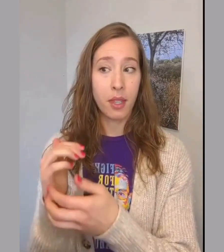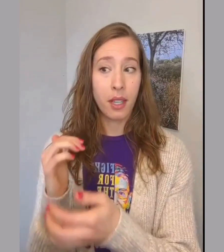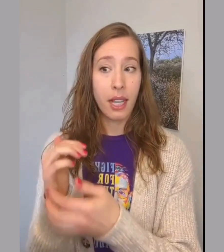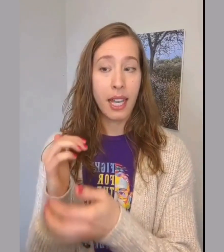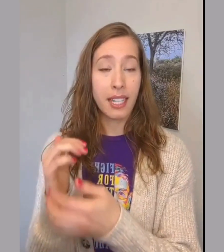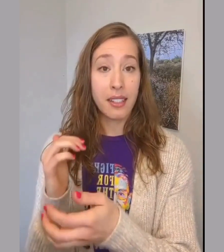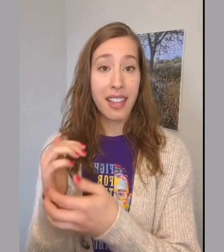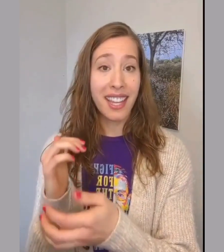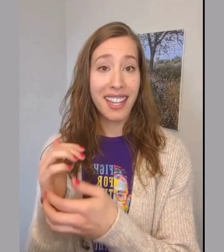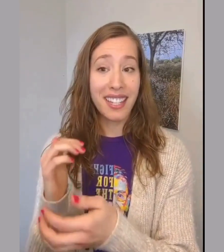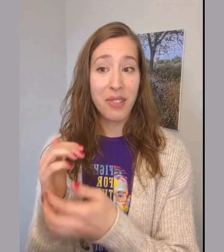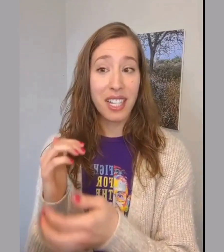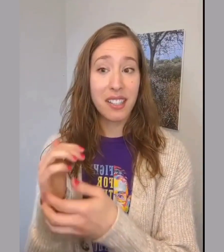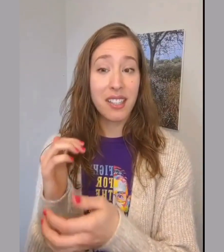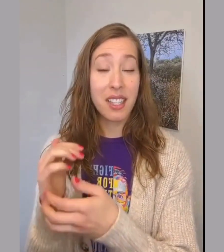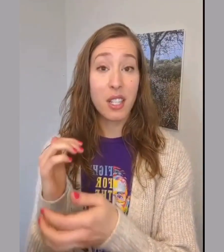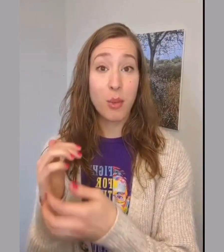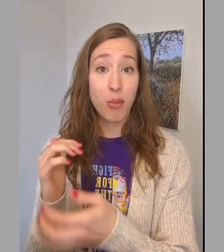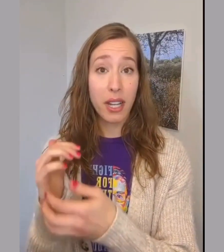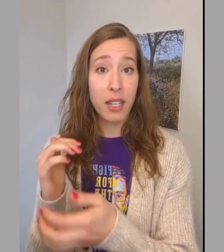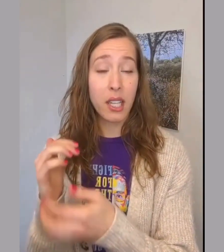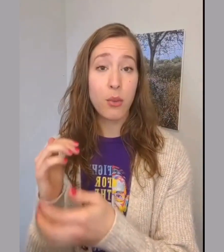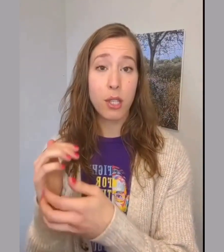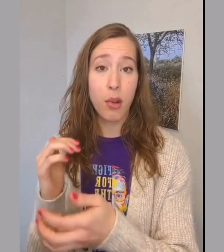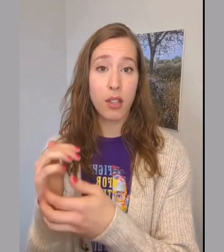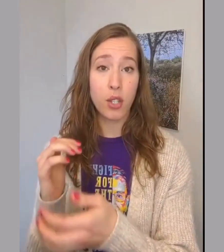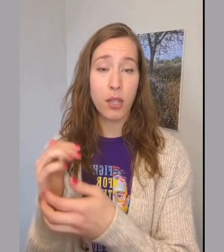And the hate and violence that is spreading in response to it.